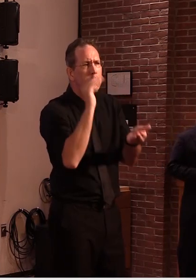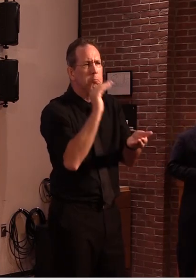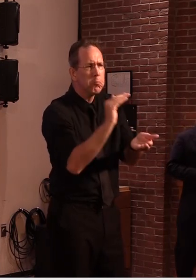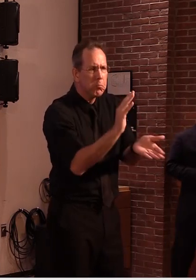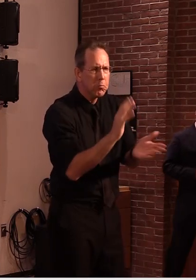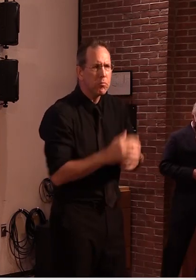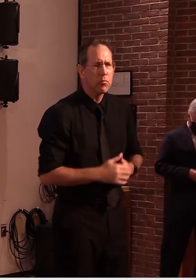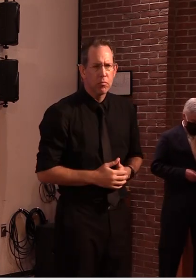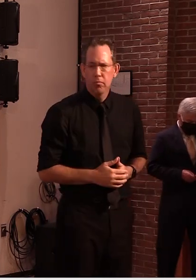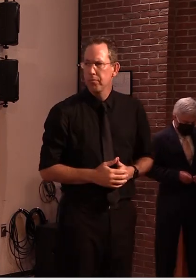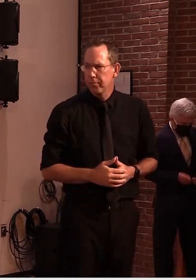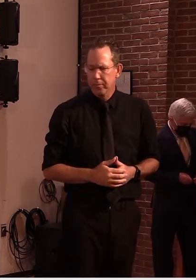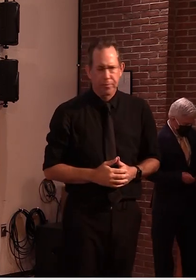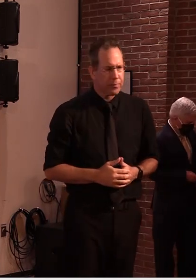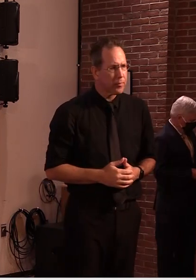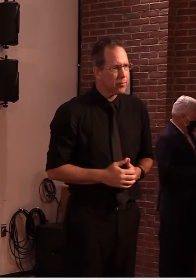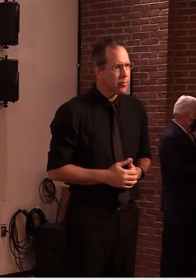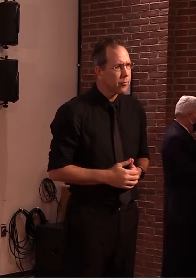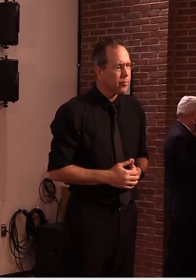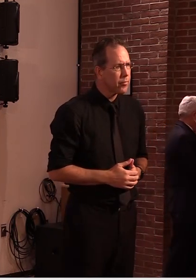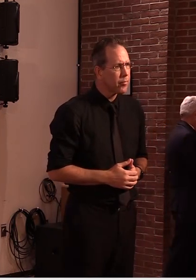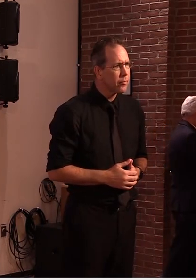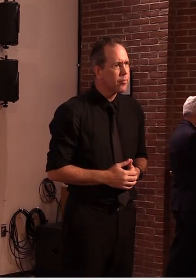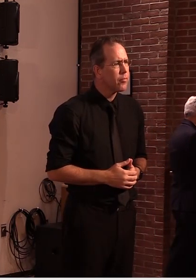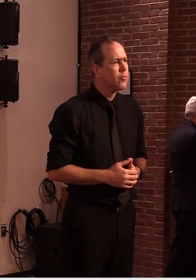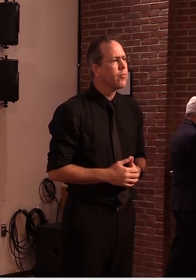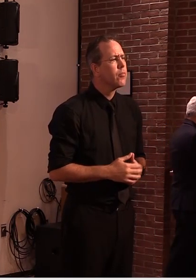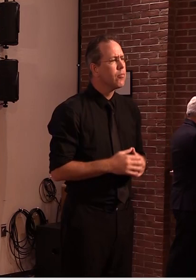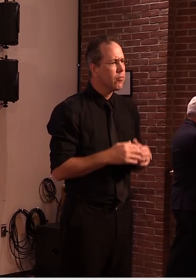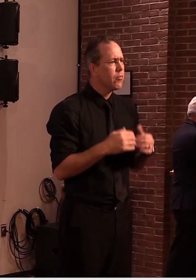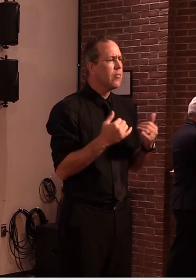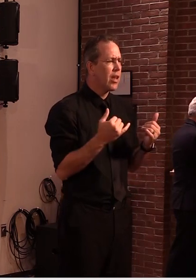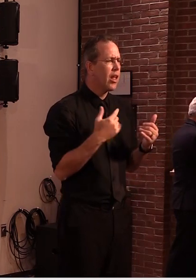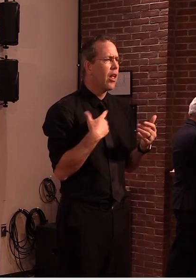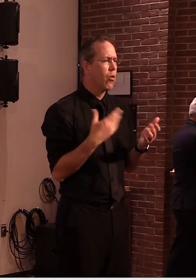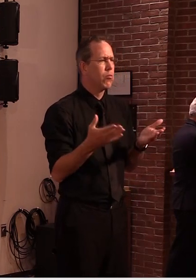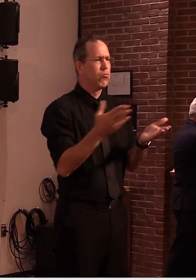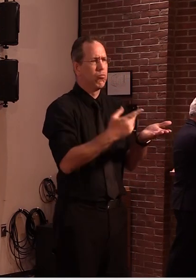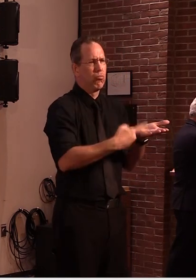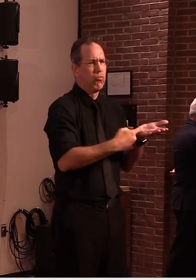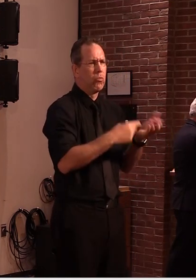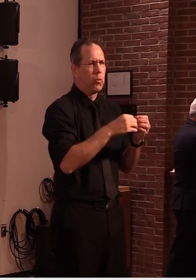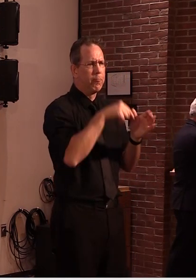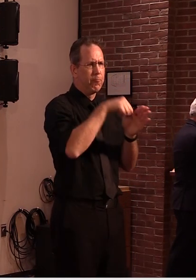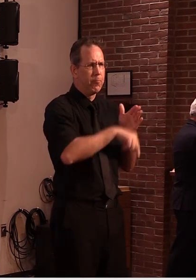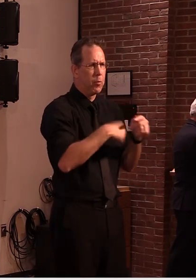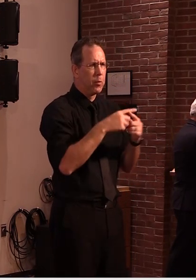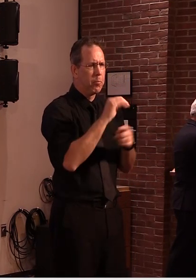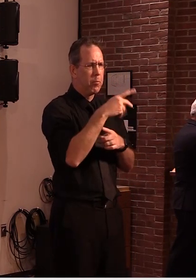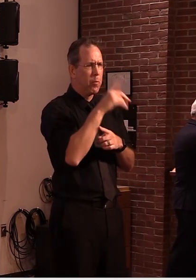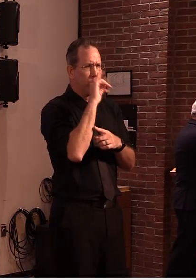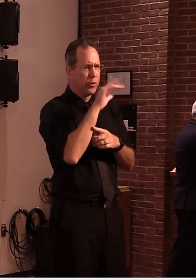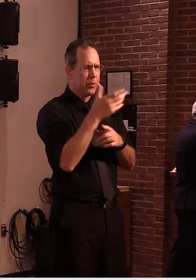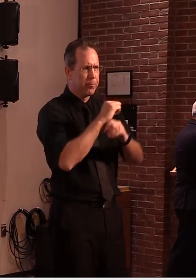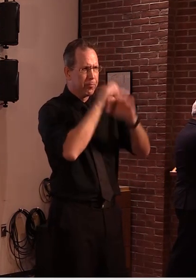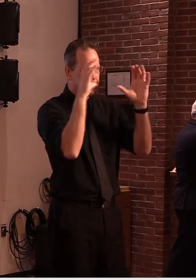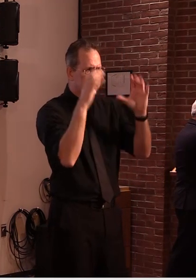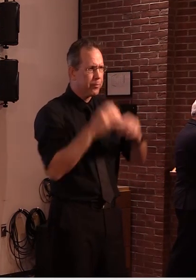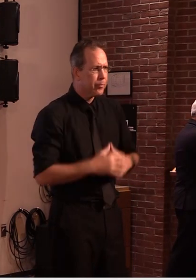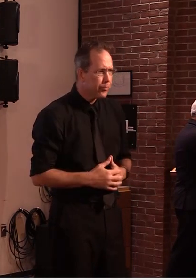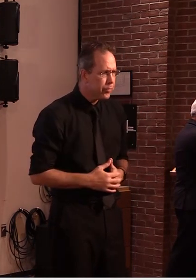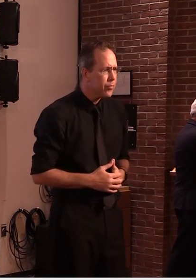turning to an update relating to our regional travel map. As mentioned earlier, new case growth has declined in the Northeast,